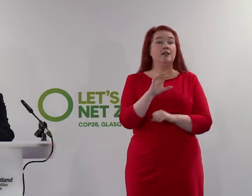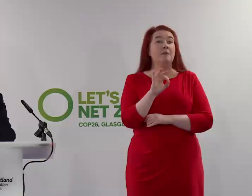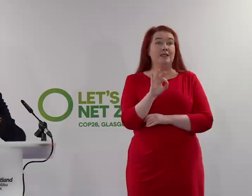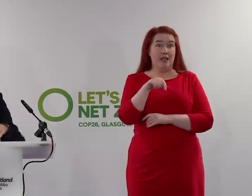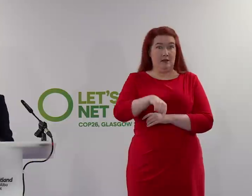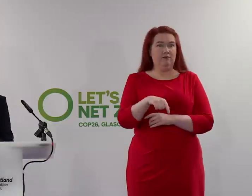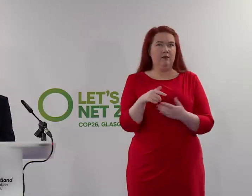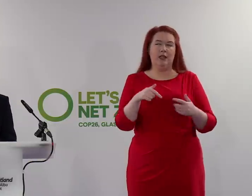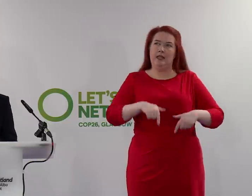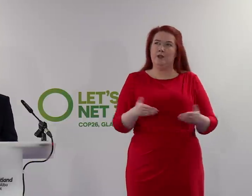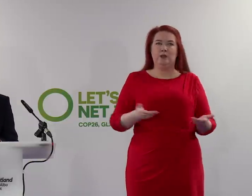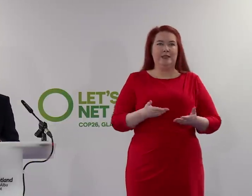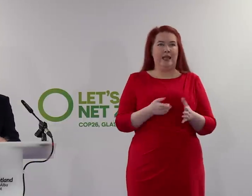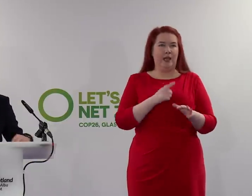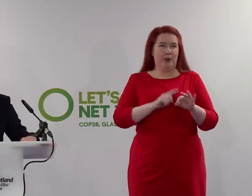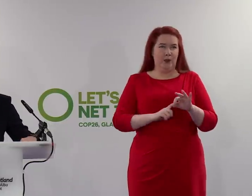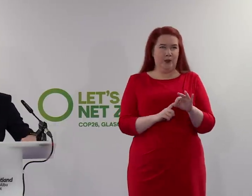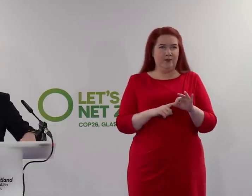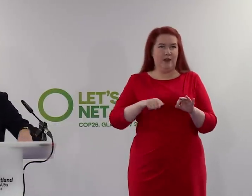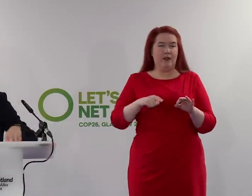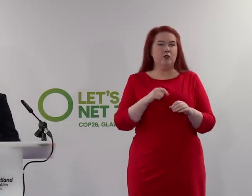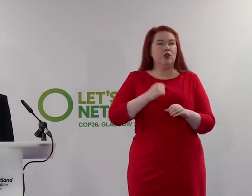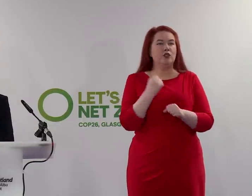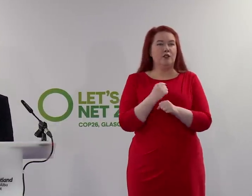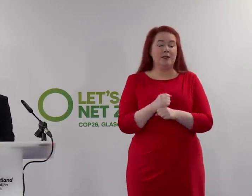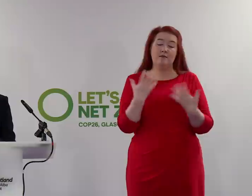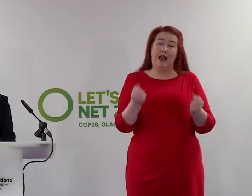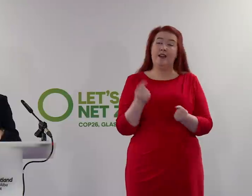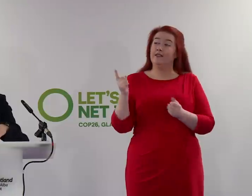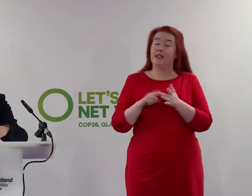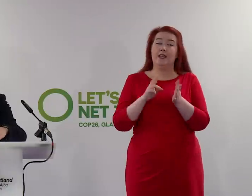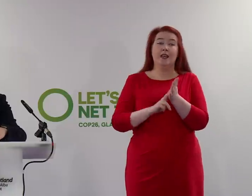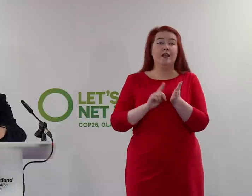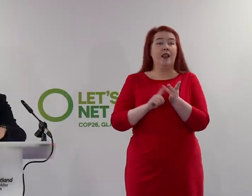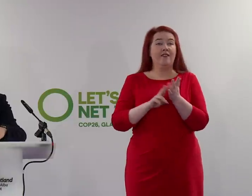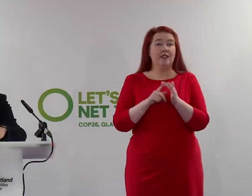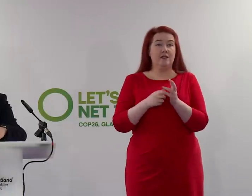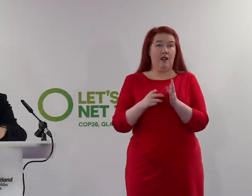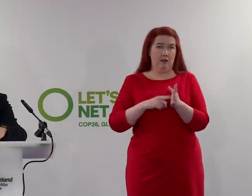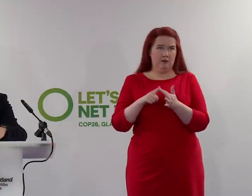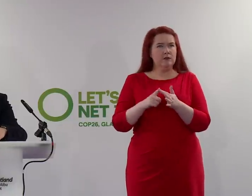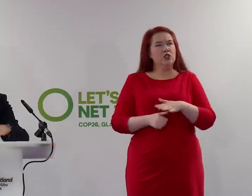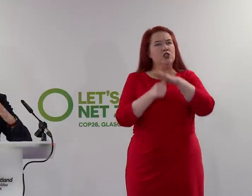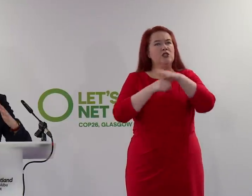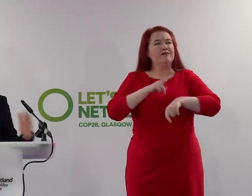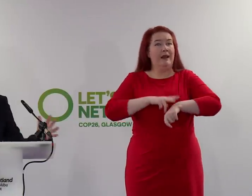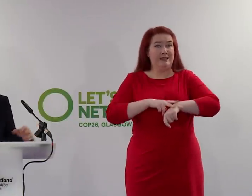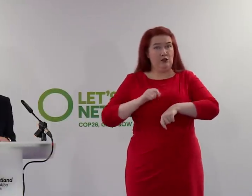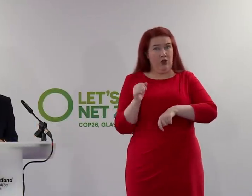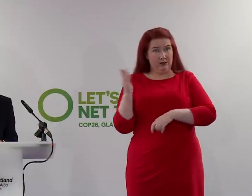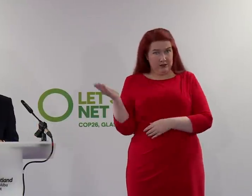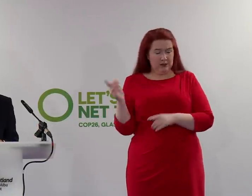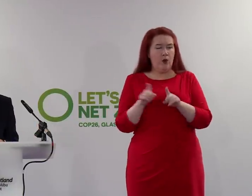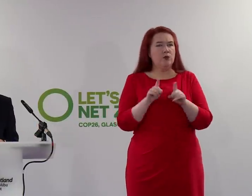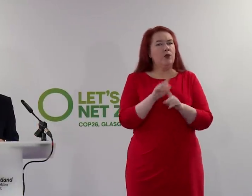Glasgow headquarters. I'm joined today, as you can see, by Ian Livingstone, the Chief Constable of Police Scotland, and by our National